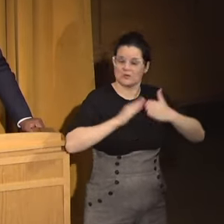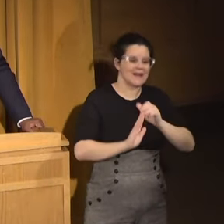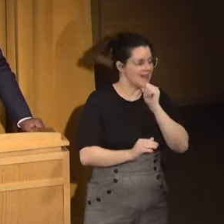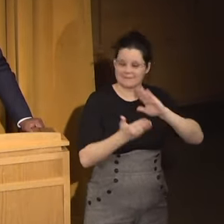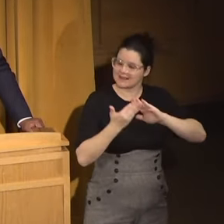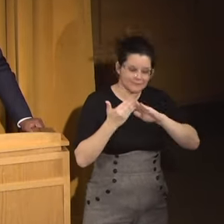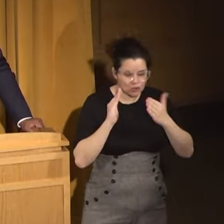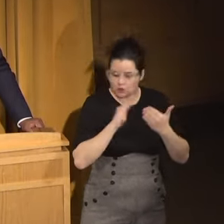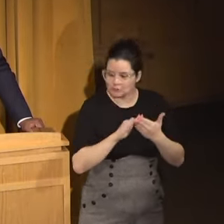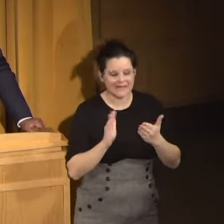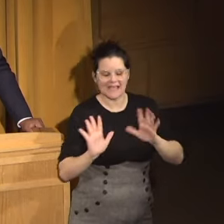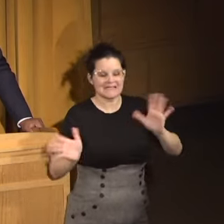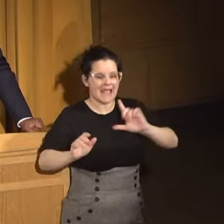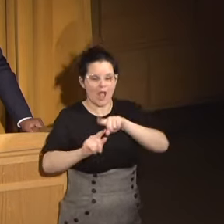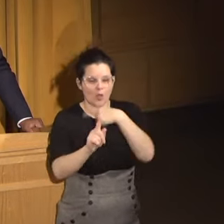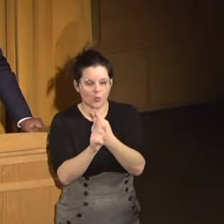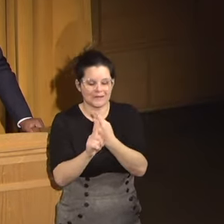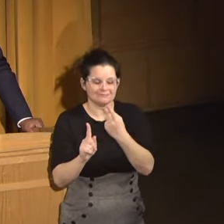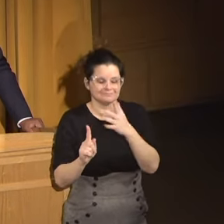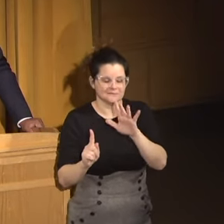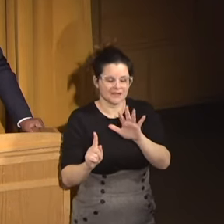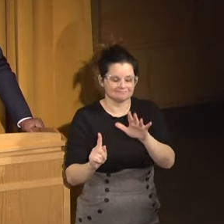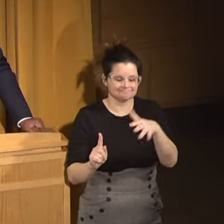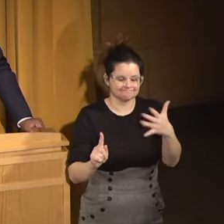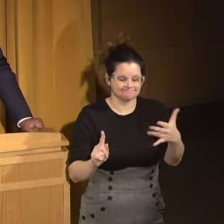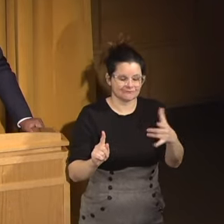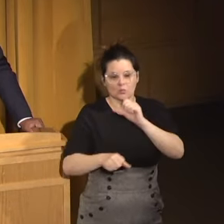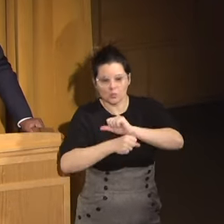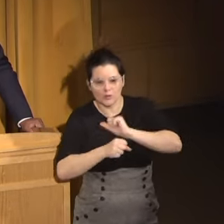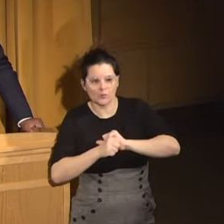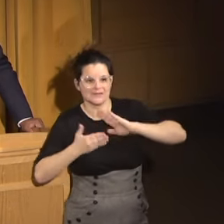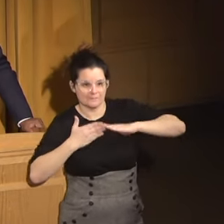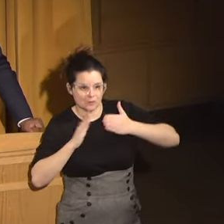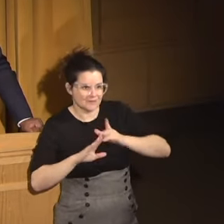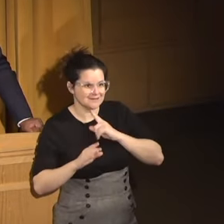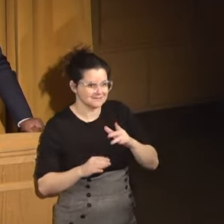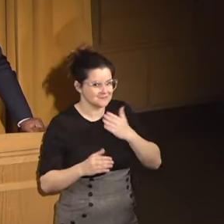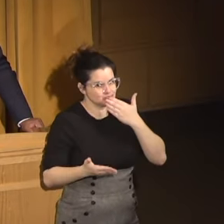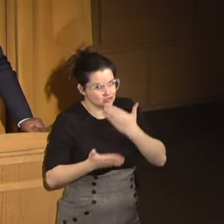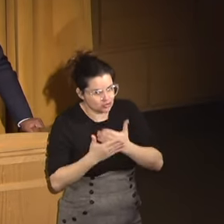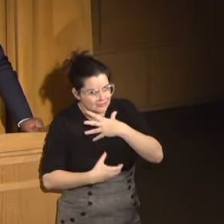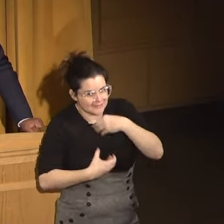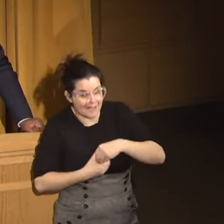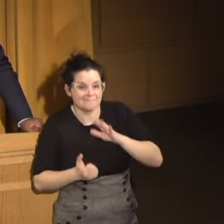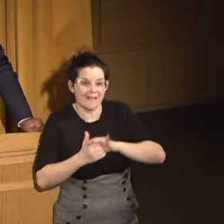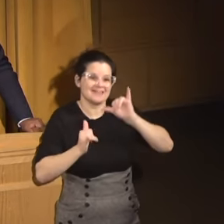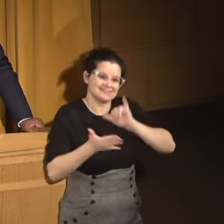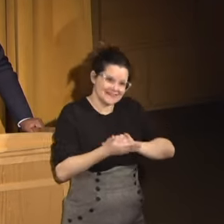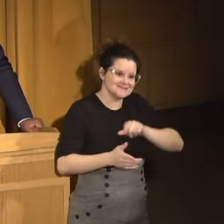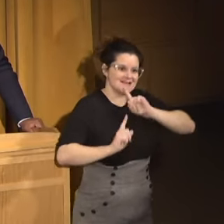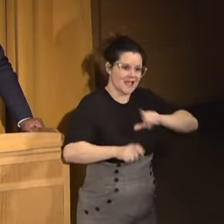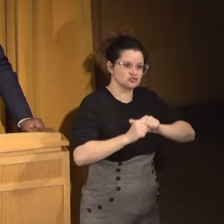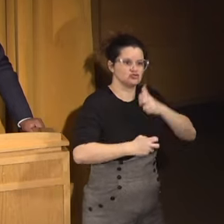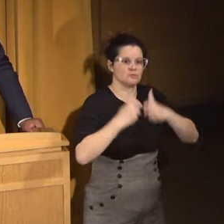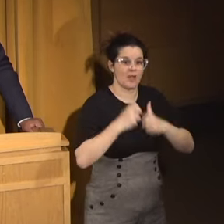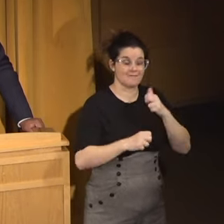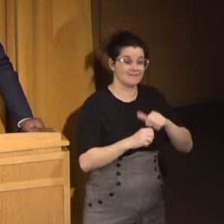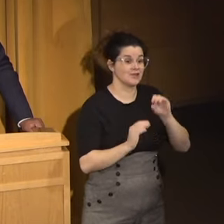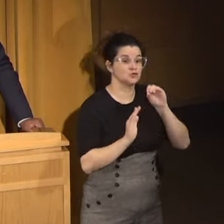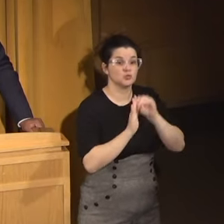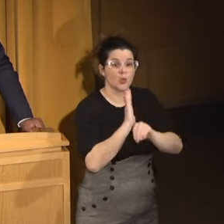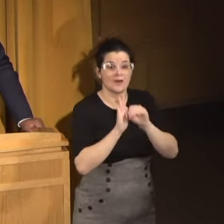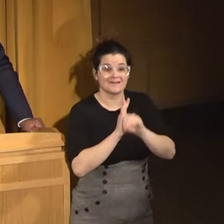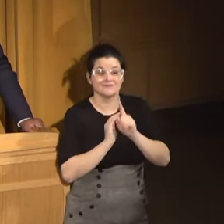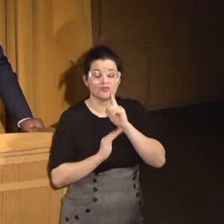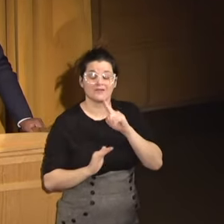just because working with communities is inherently good, but because that's the answer to the problem. In New Orleans, for